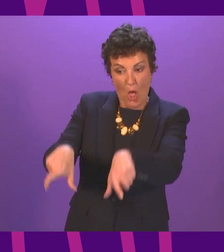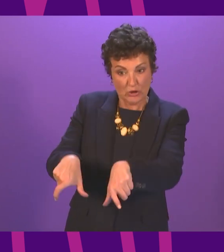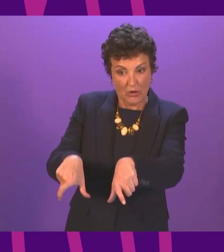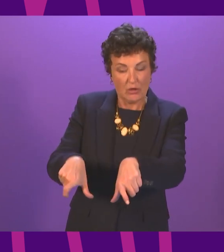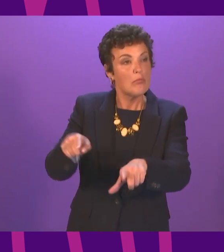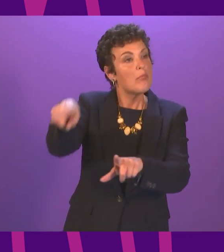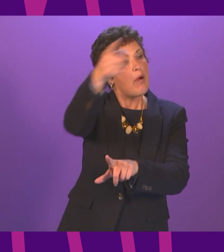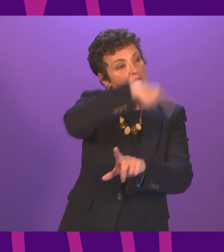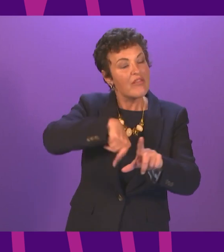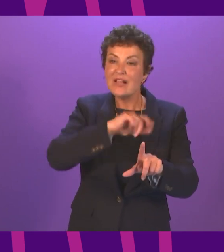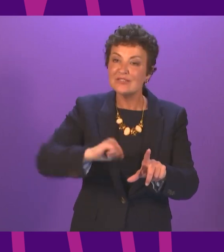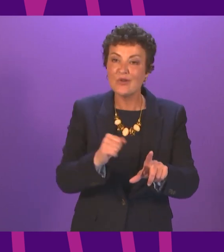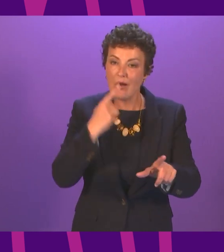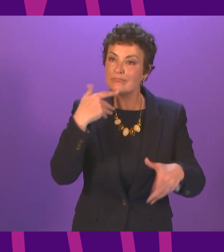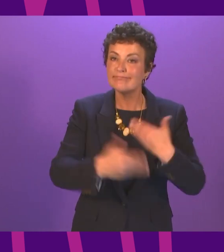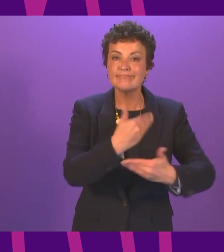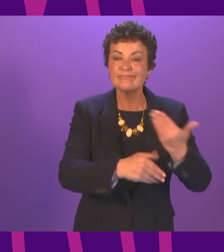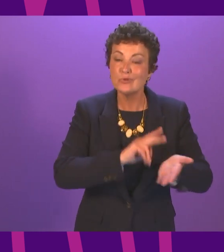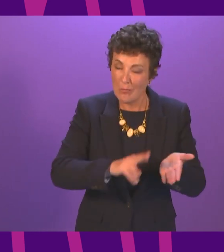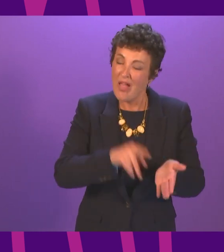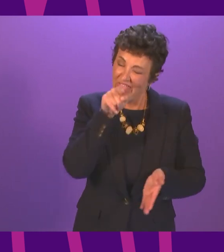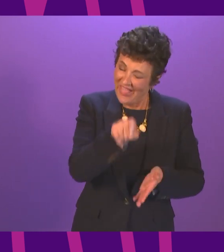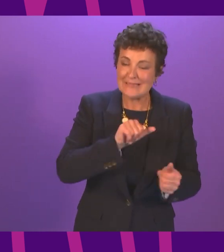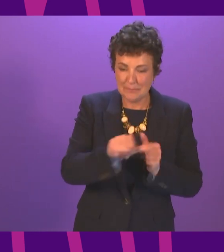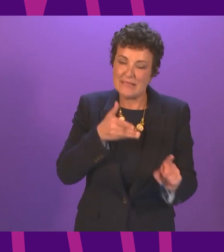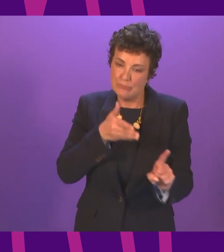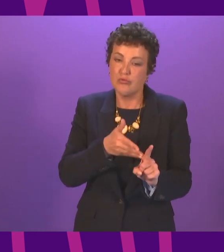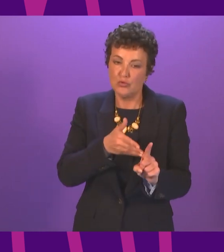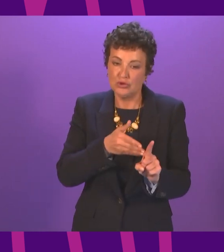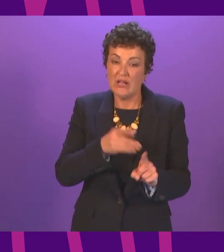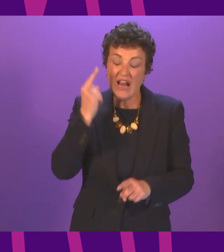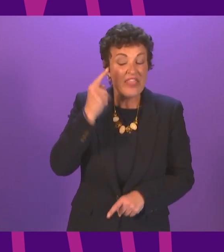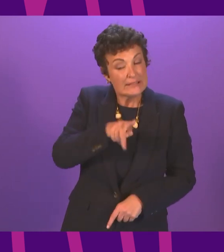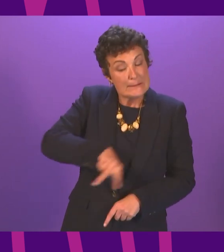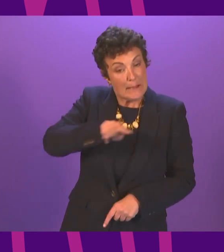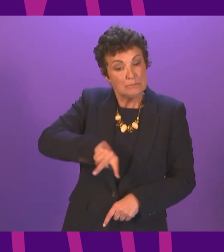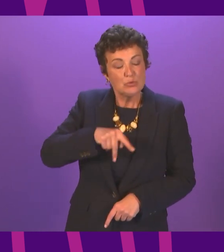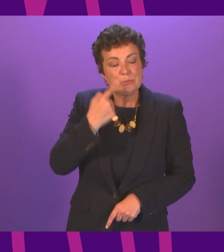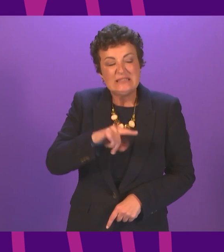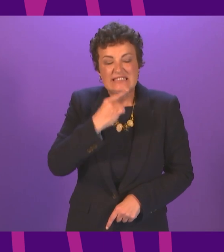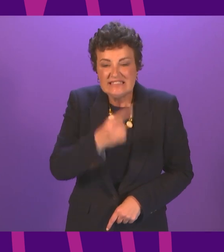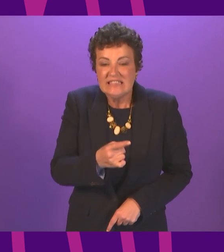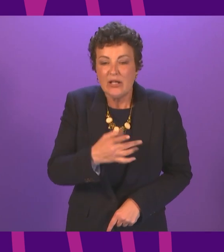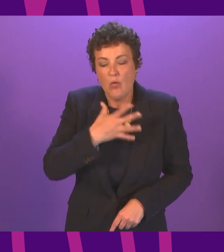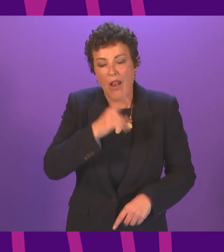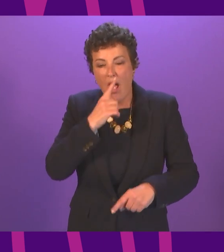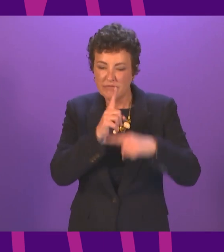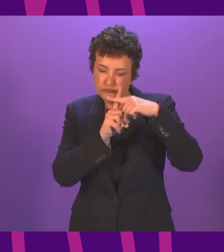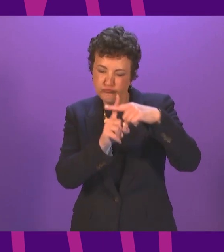approach to take as we go forward. And I think the Deputy First Minister did recognise that in his opening statements. And